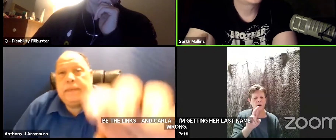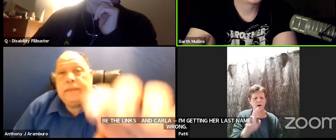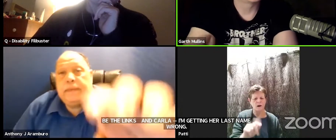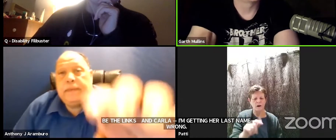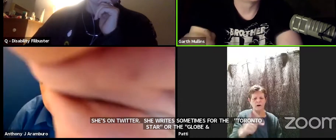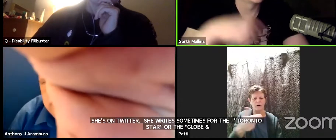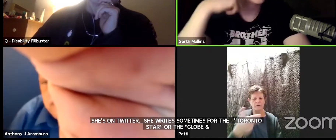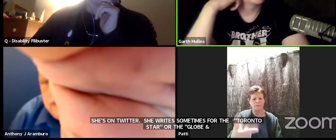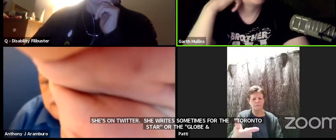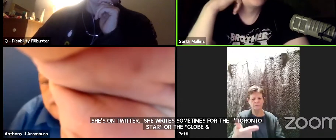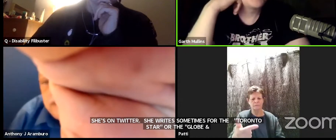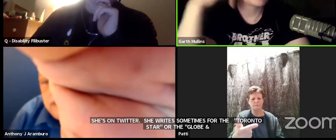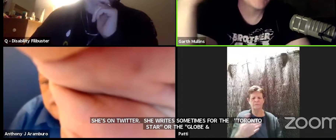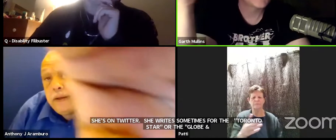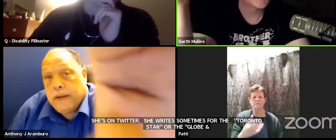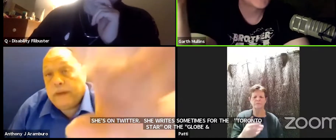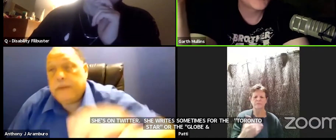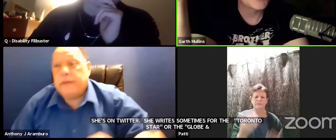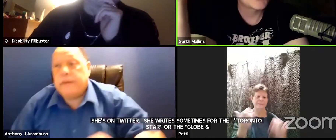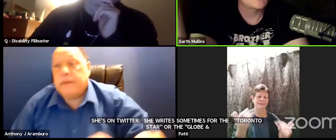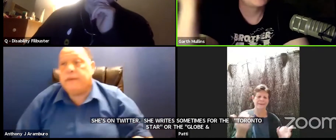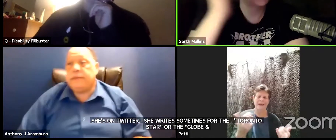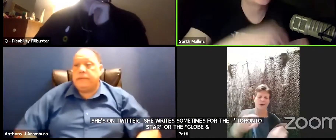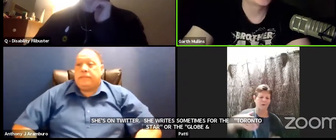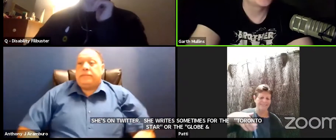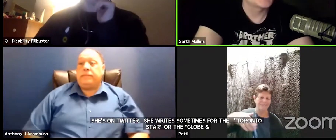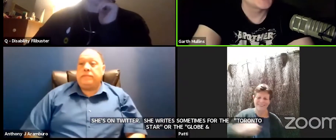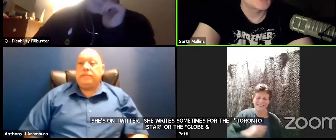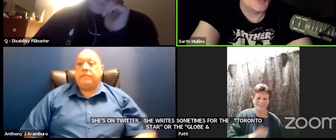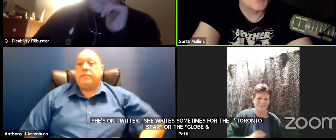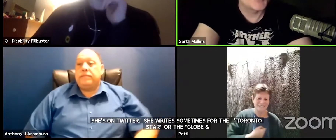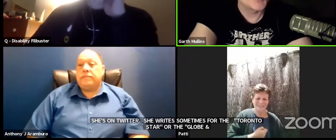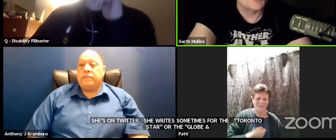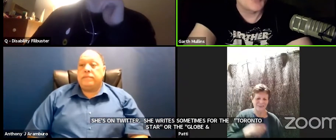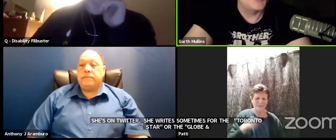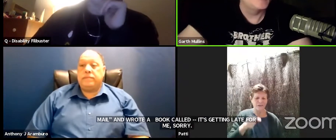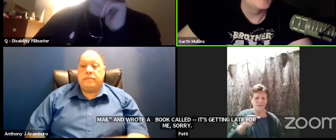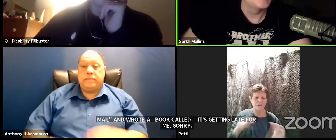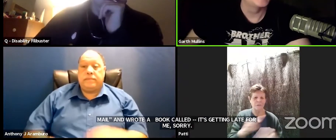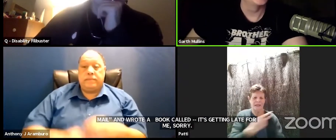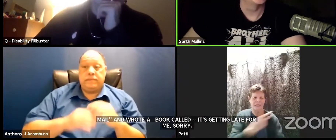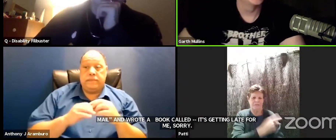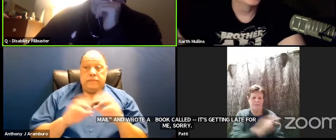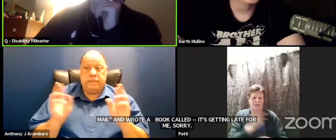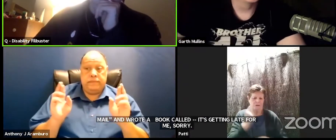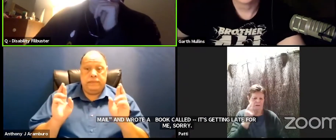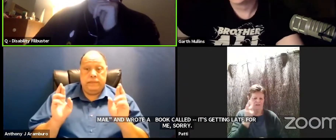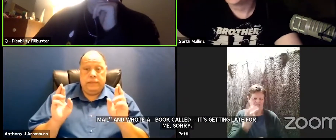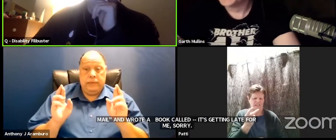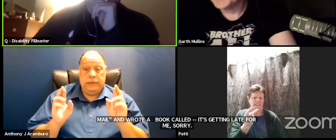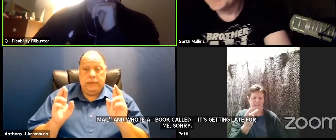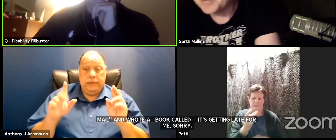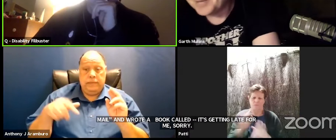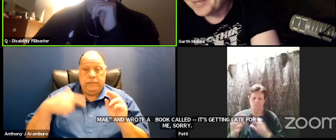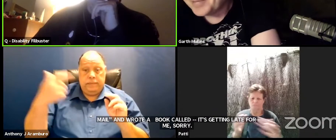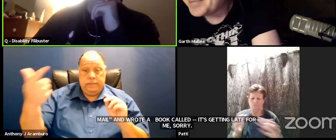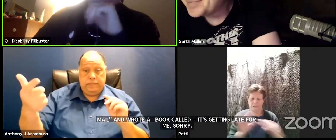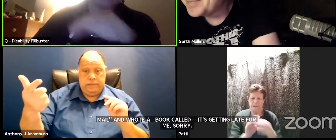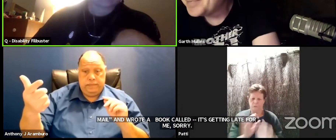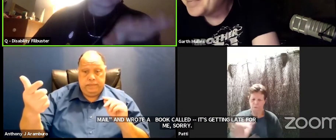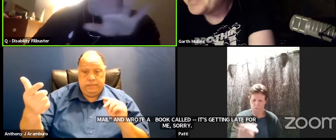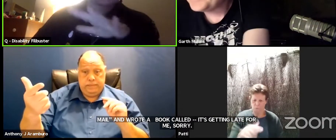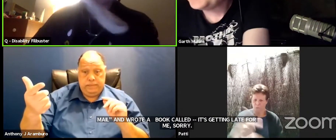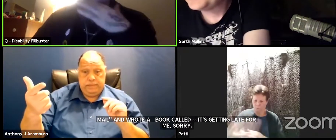it's getting late for me sorry anyway she's she's a pain patient who sees the connections as well yeah yeah no absolutely